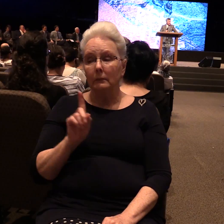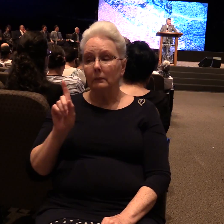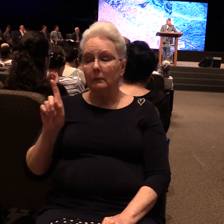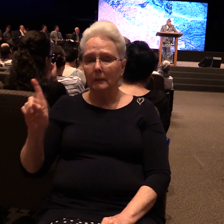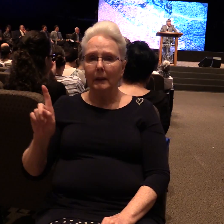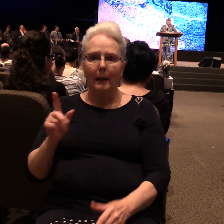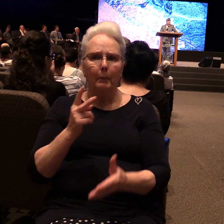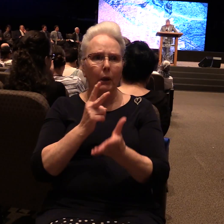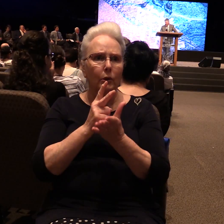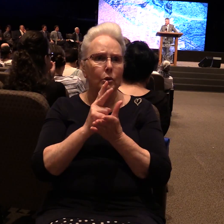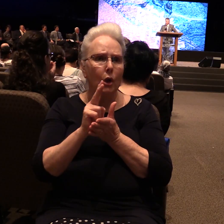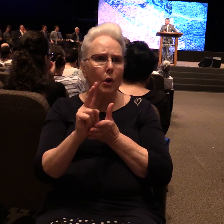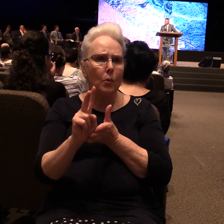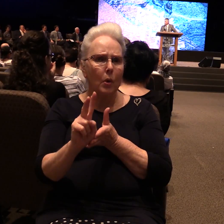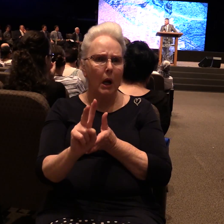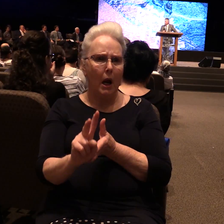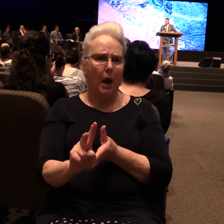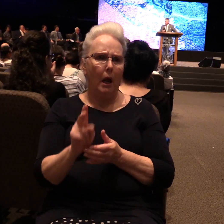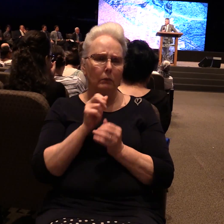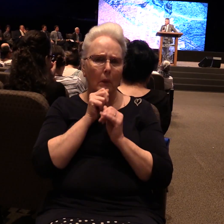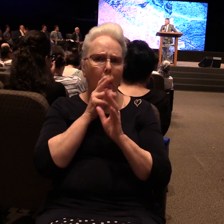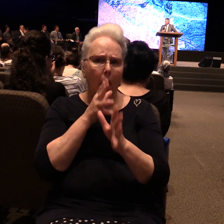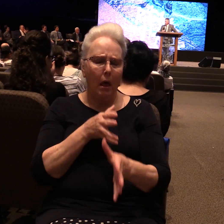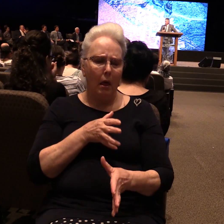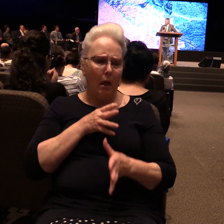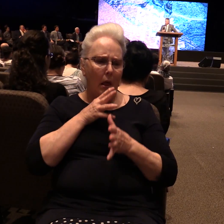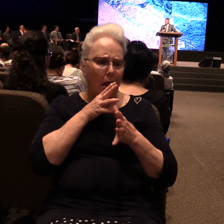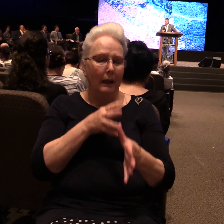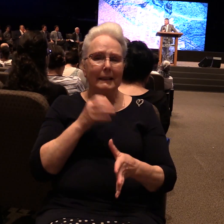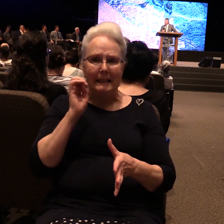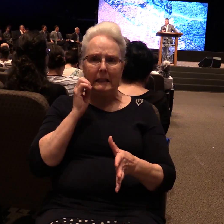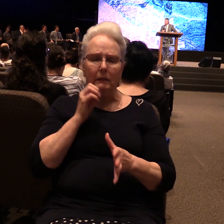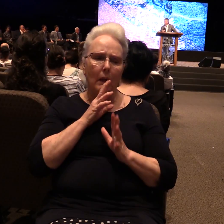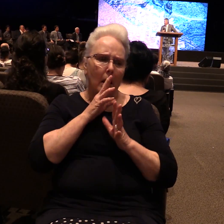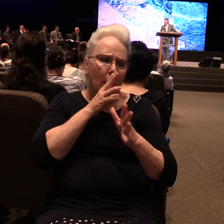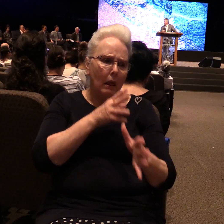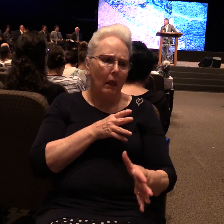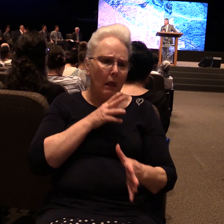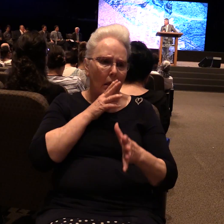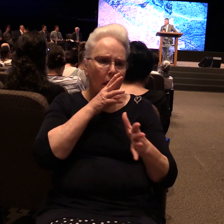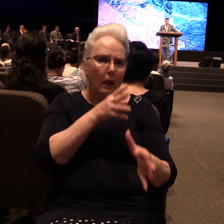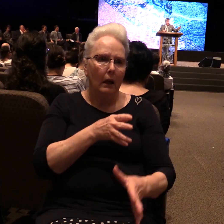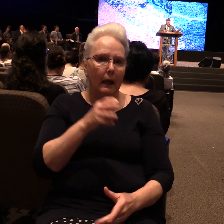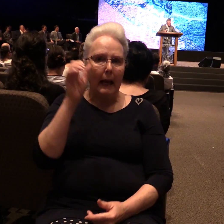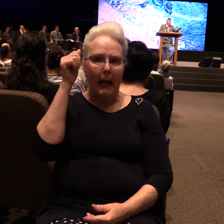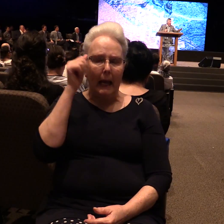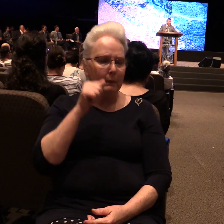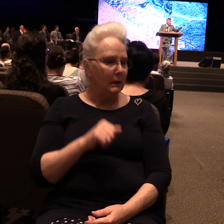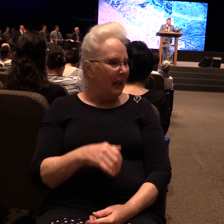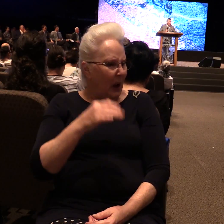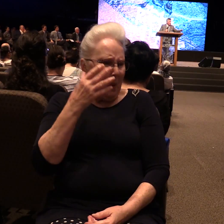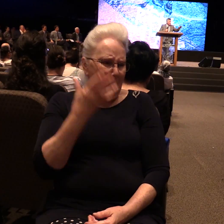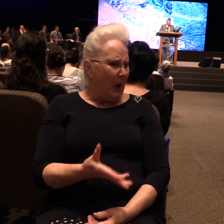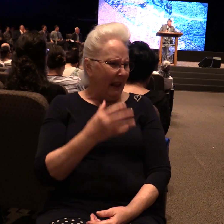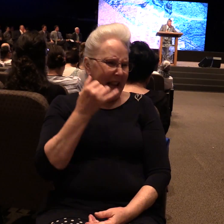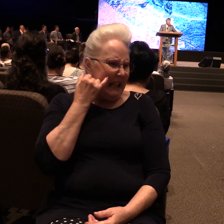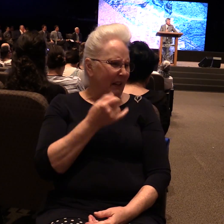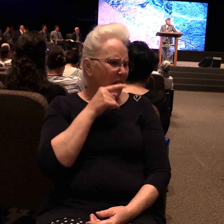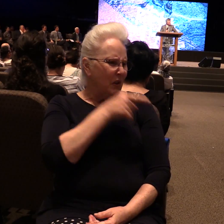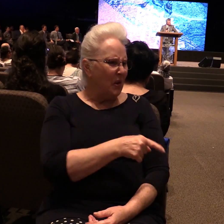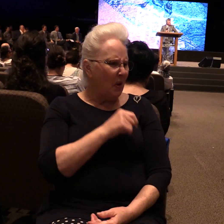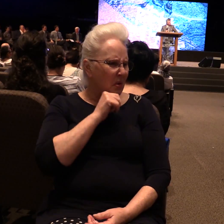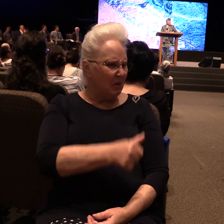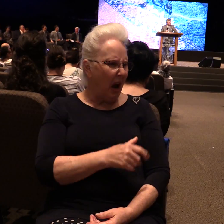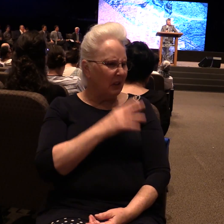two weeks of incessant nausea, it slips out of his mouth. Well, if you had to talk to the